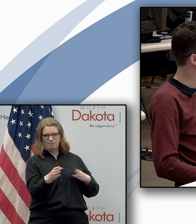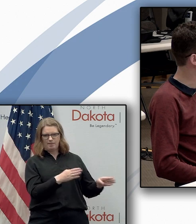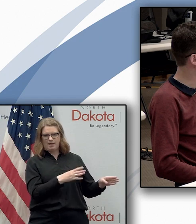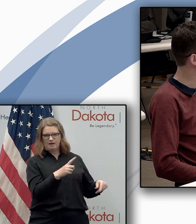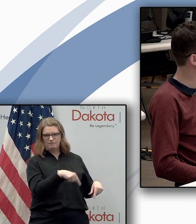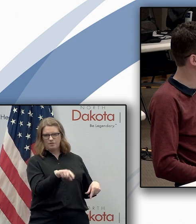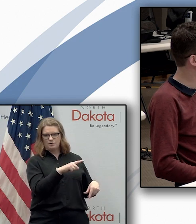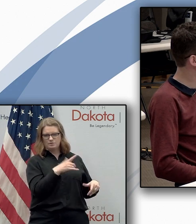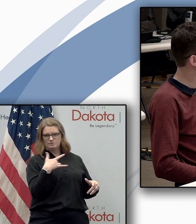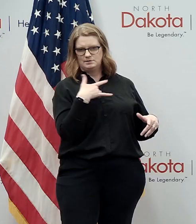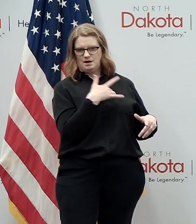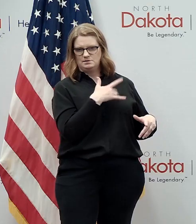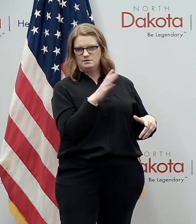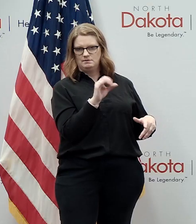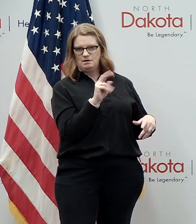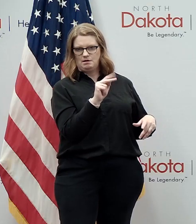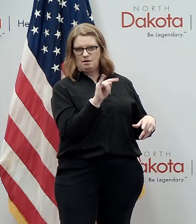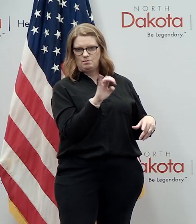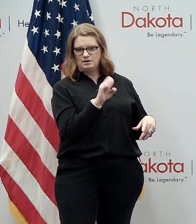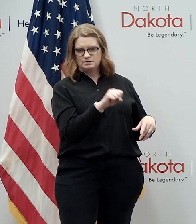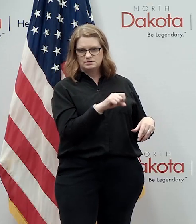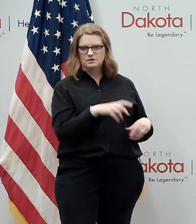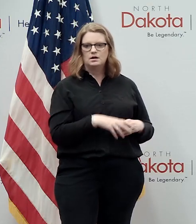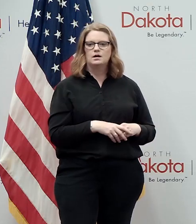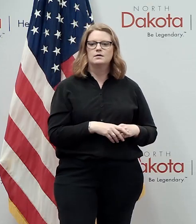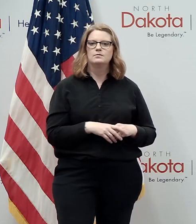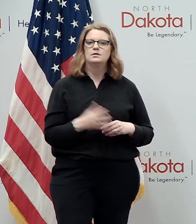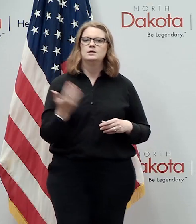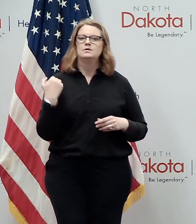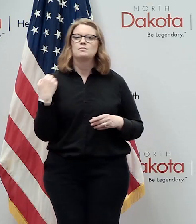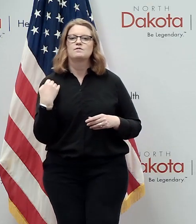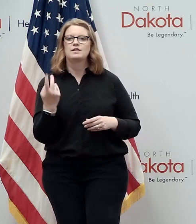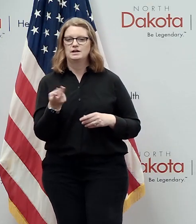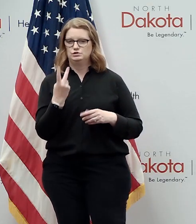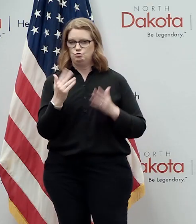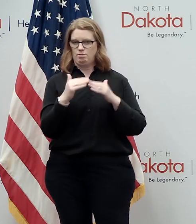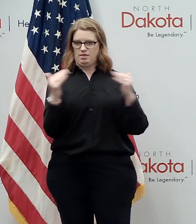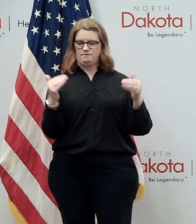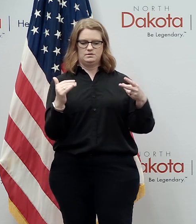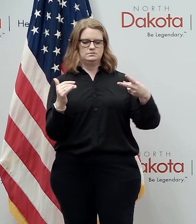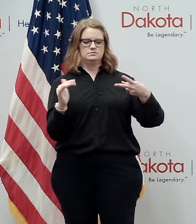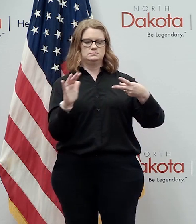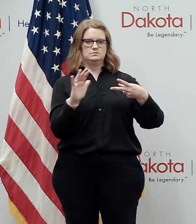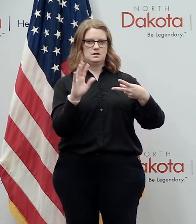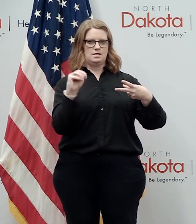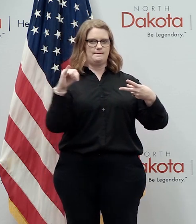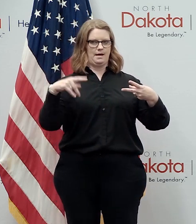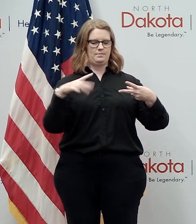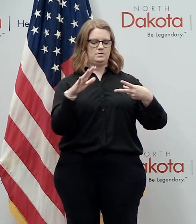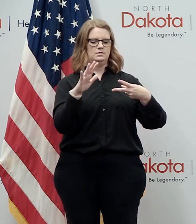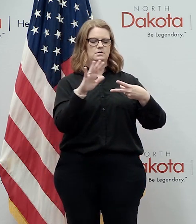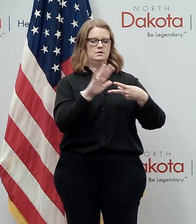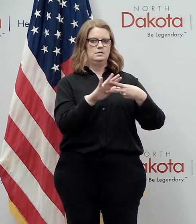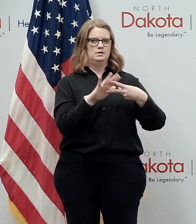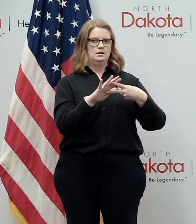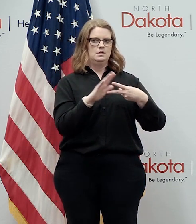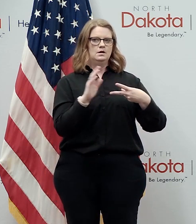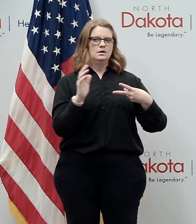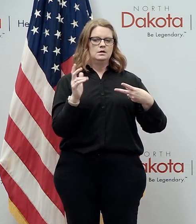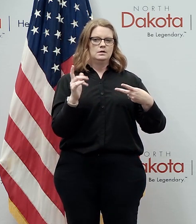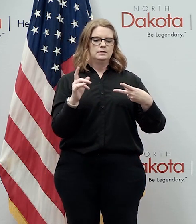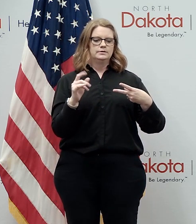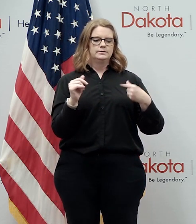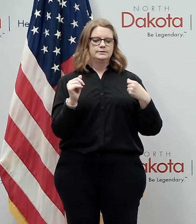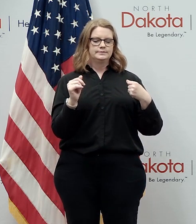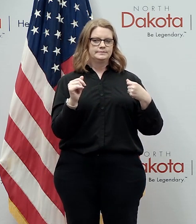for those types of counties well i think there's there's two levels we've talked about on the map on the for the the map for the general kind